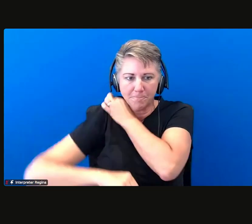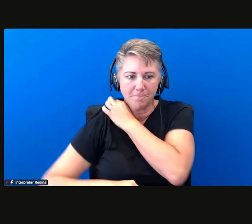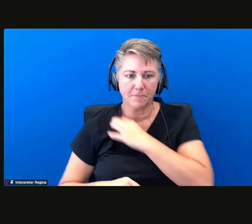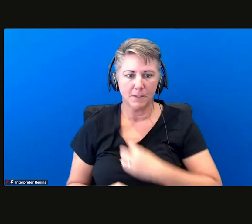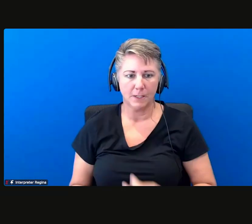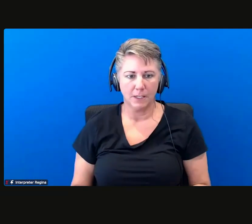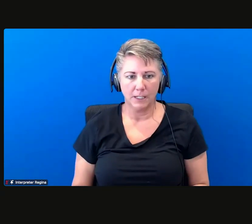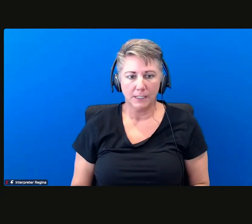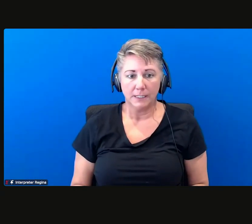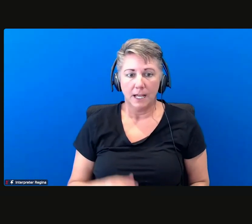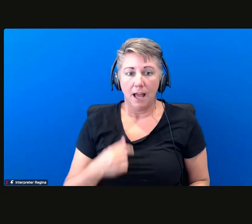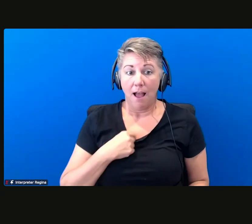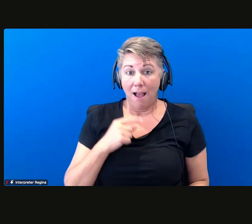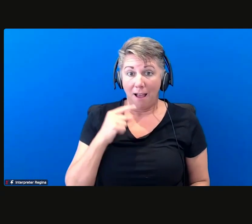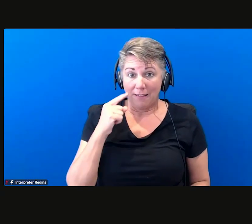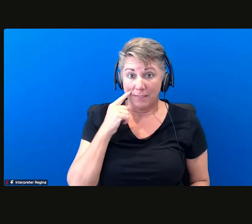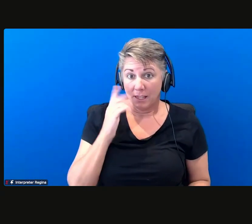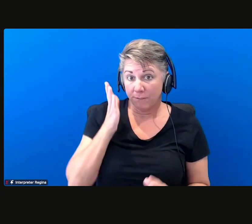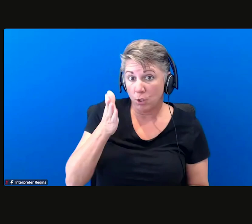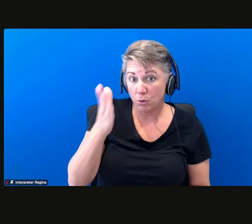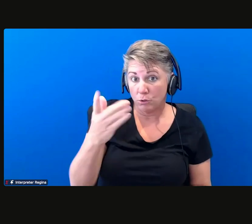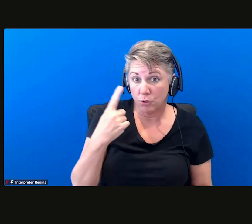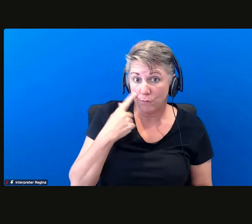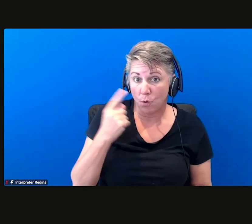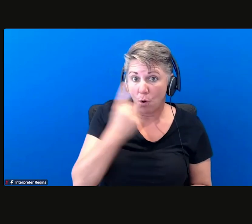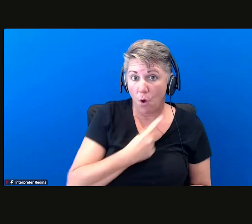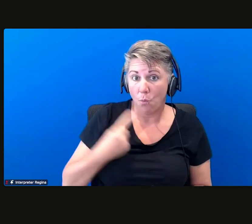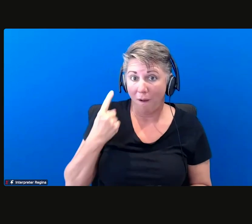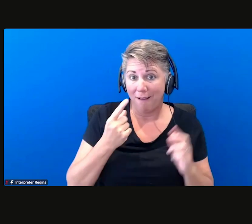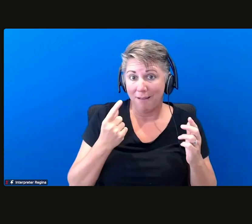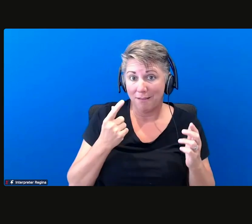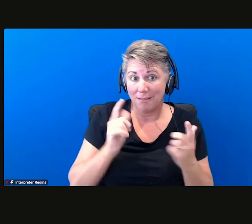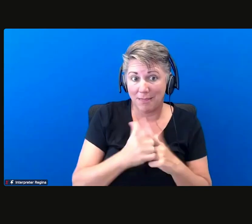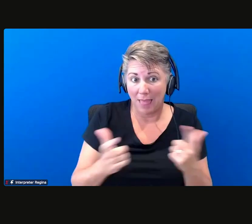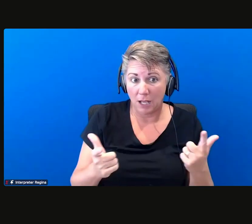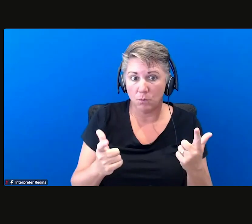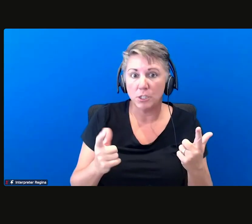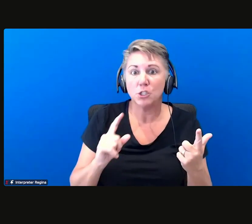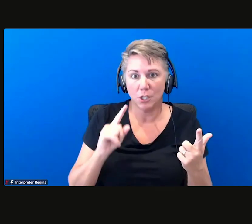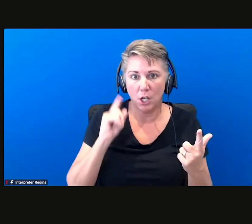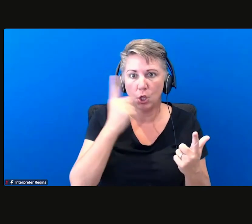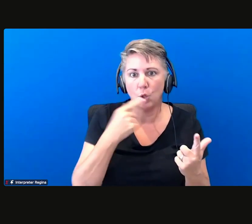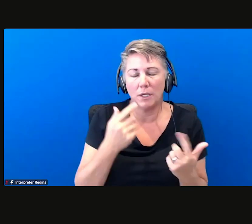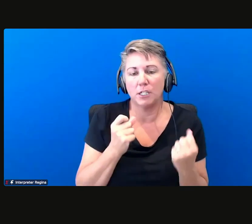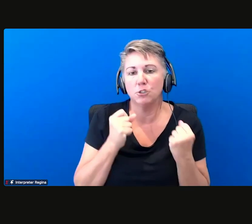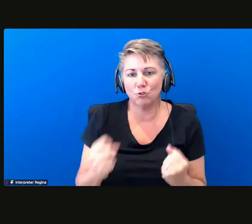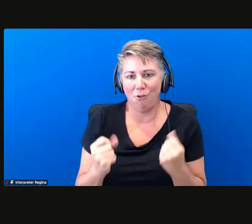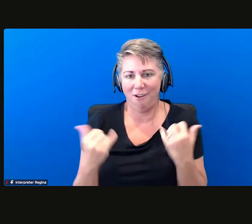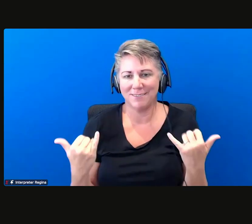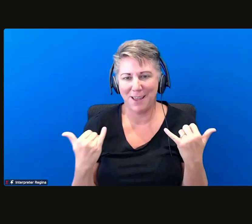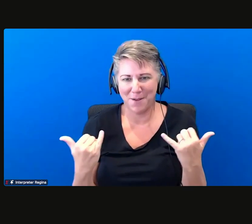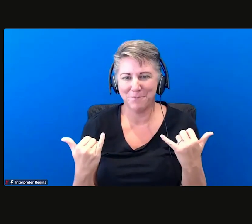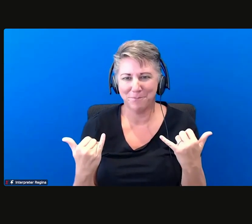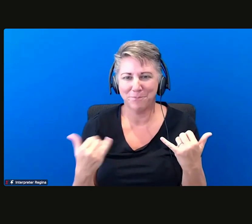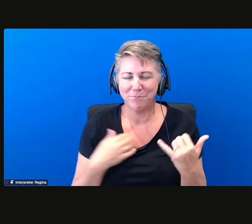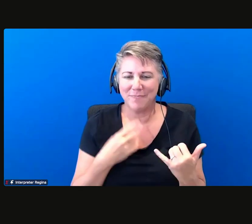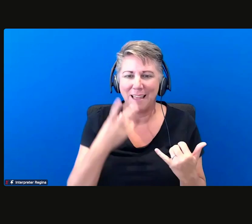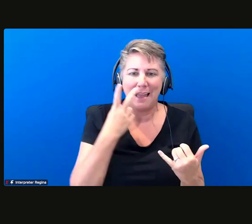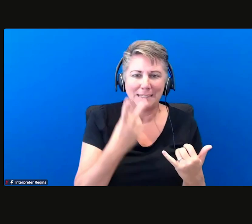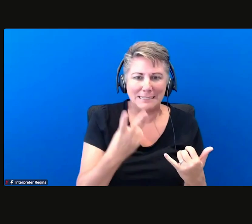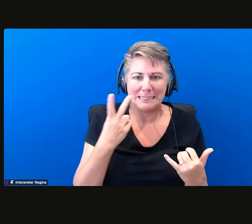uh i think the future of hawaiian language is looking really strong right now because i can see